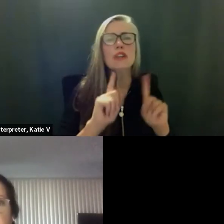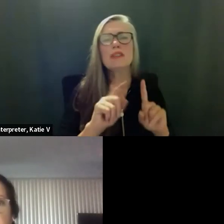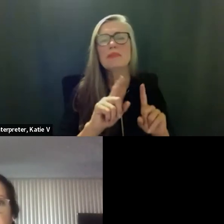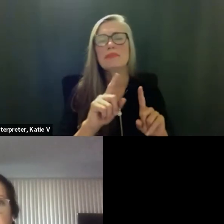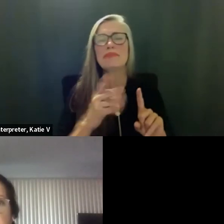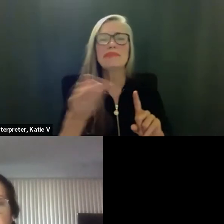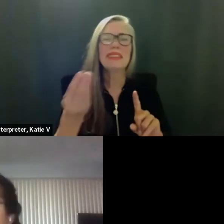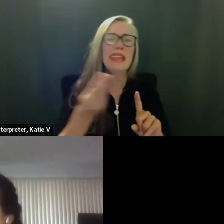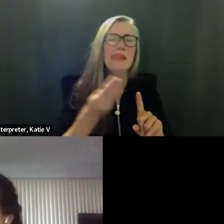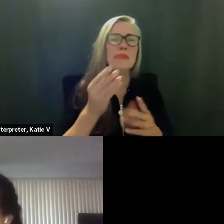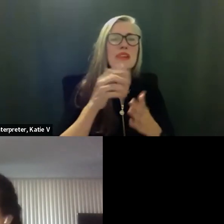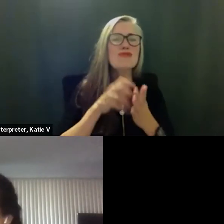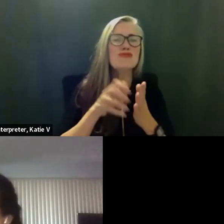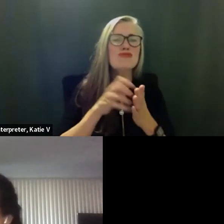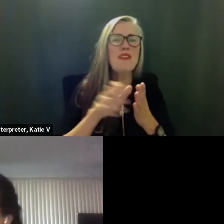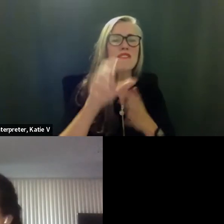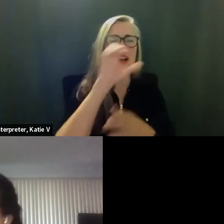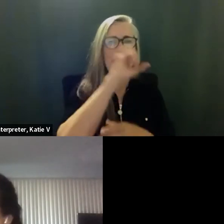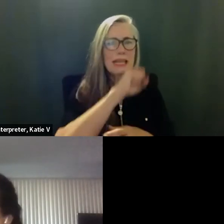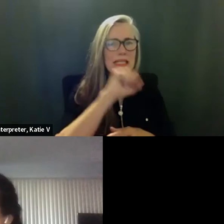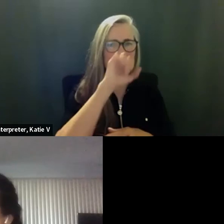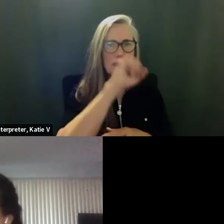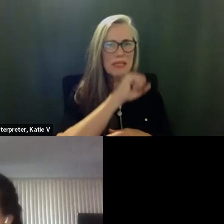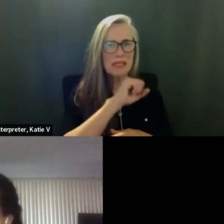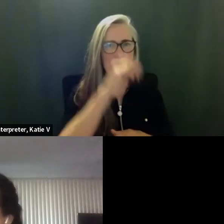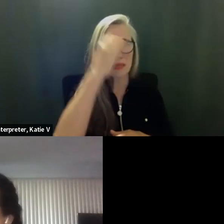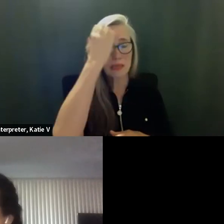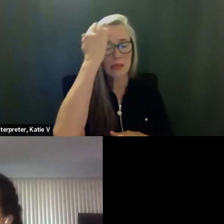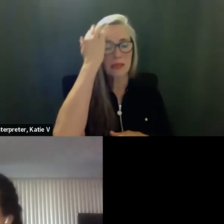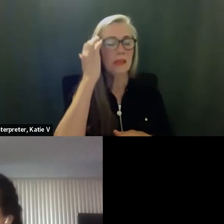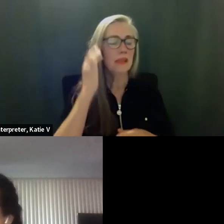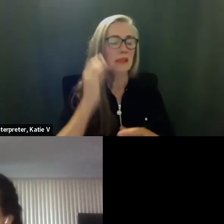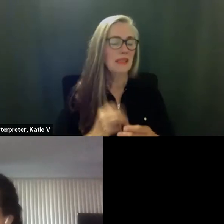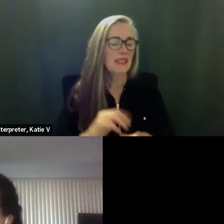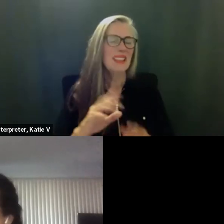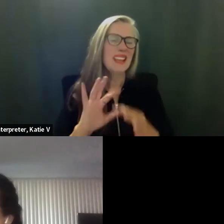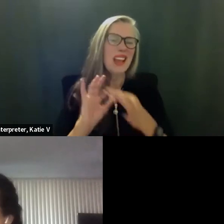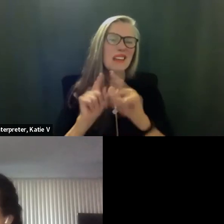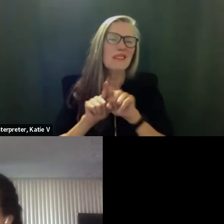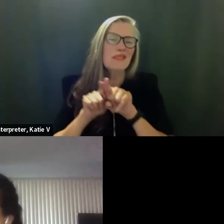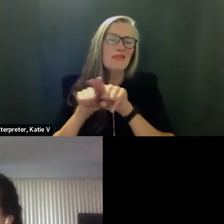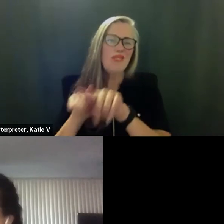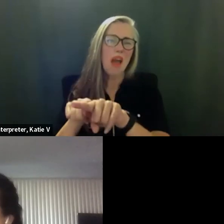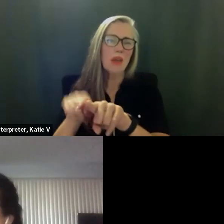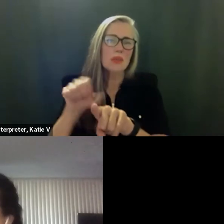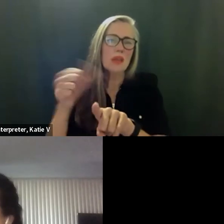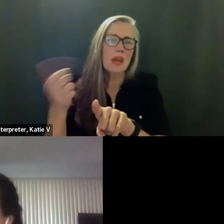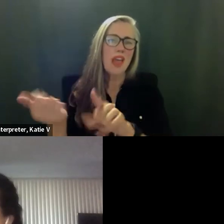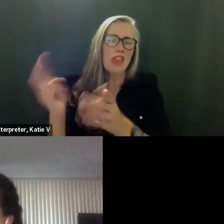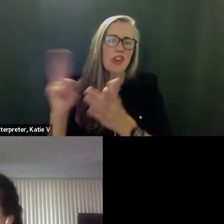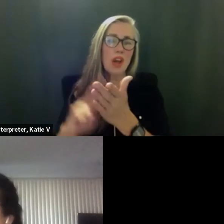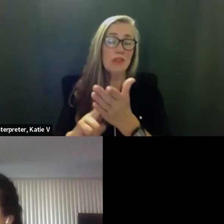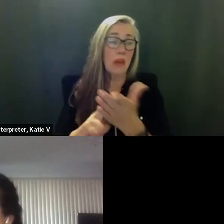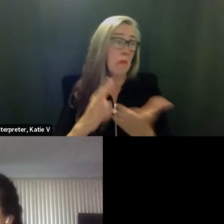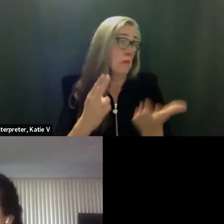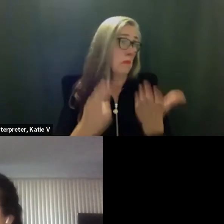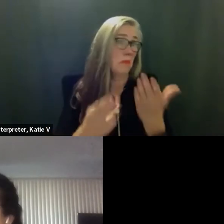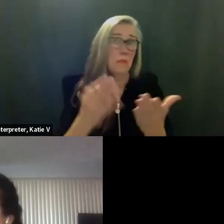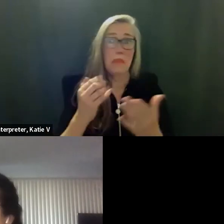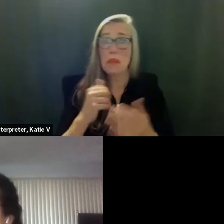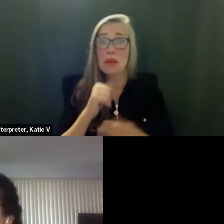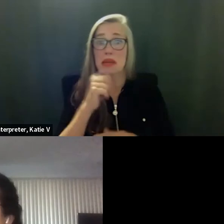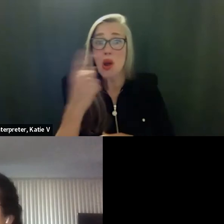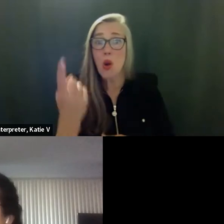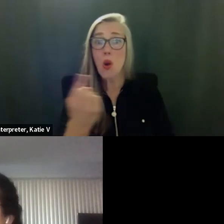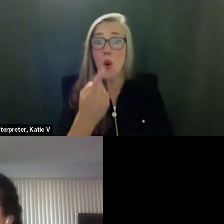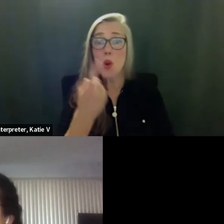and we might even consider doing a training not just for the provisional candidate but also we could fold into the new candidate